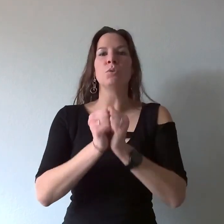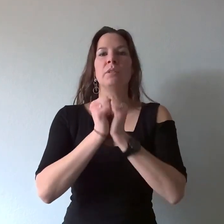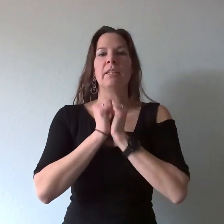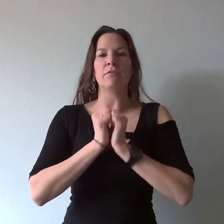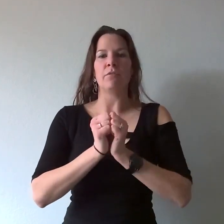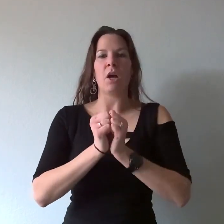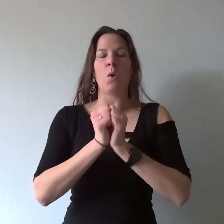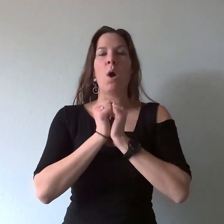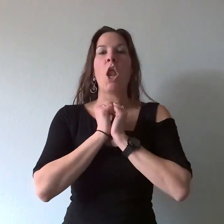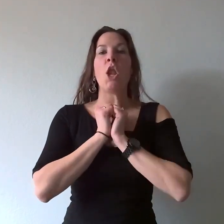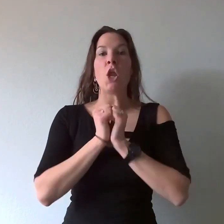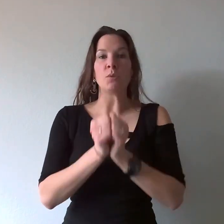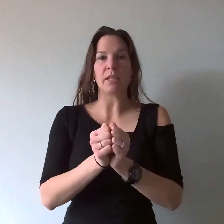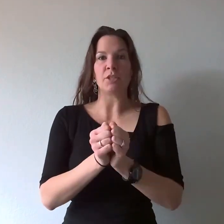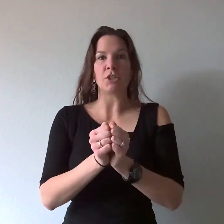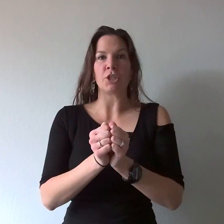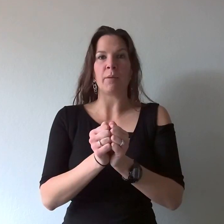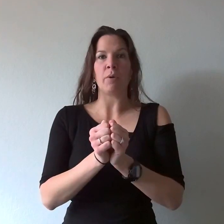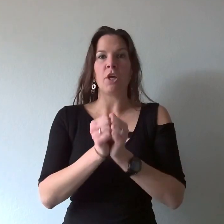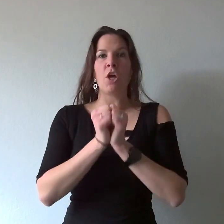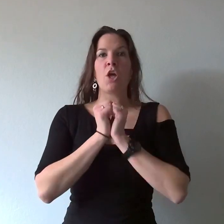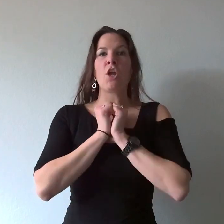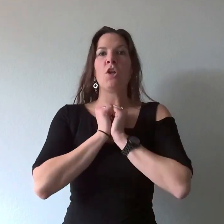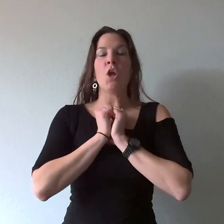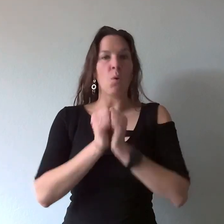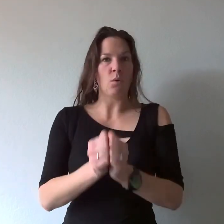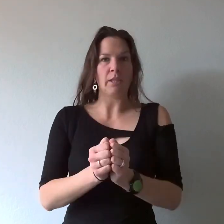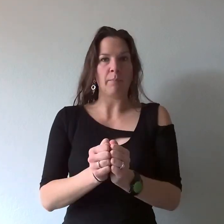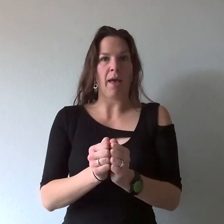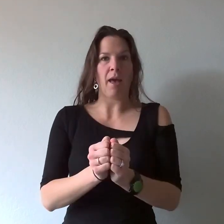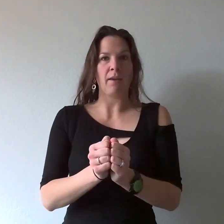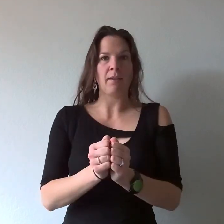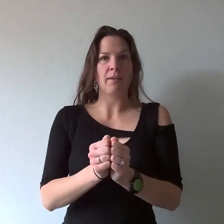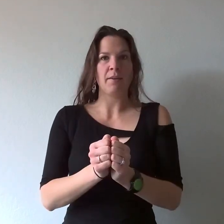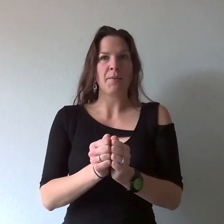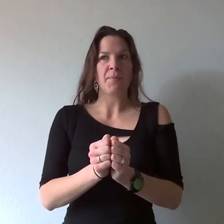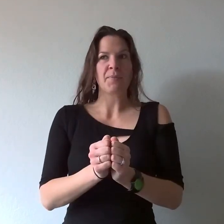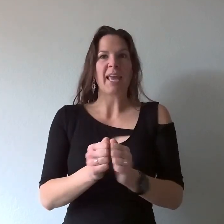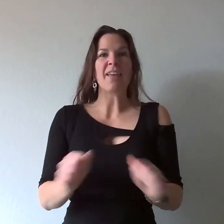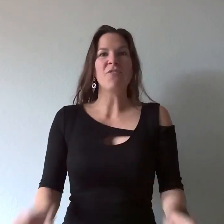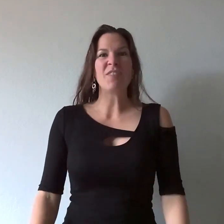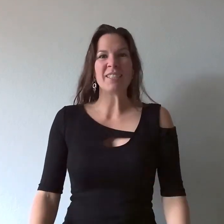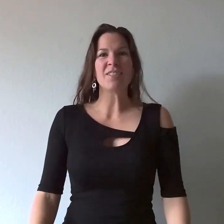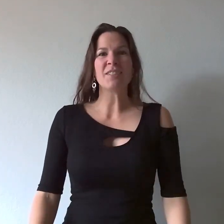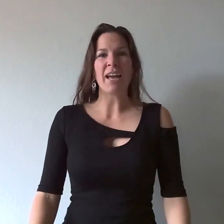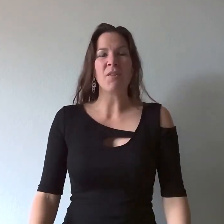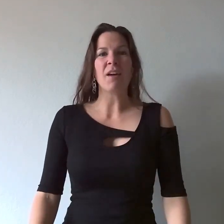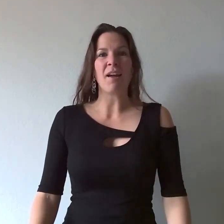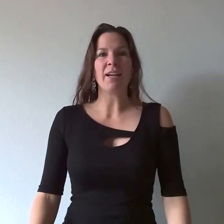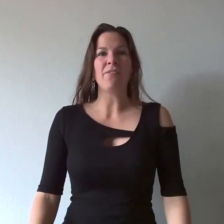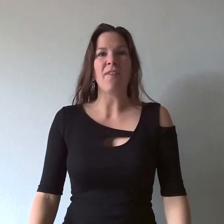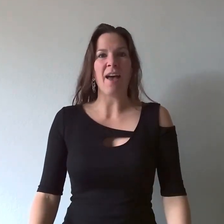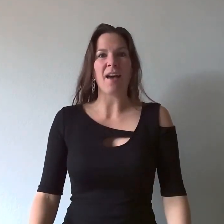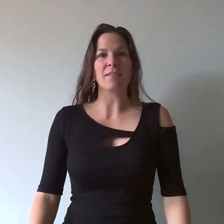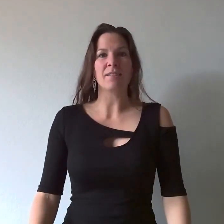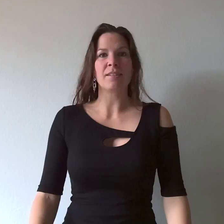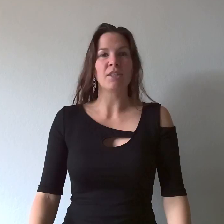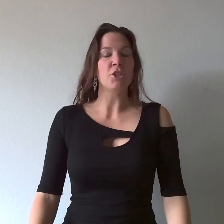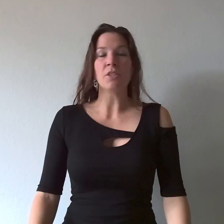flow no censorship no holding back it fizzles out kind of fast just